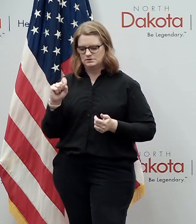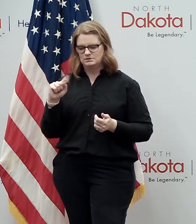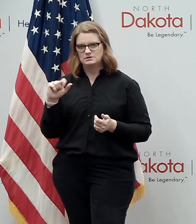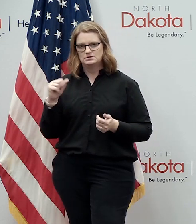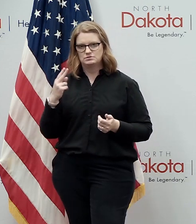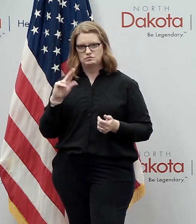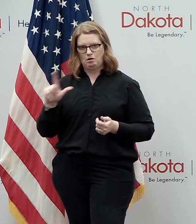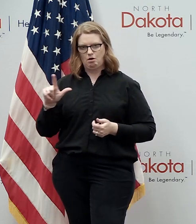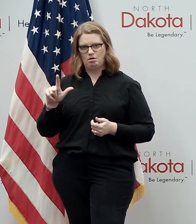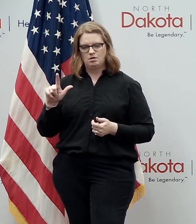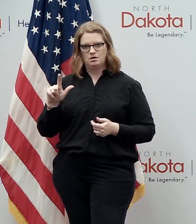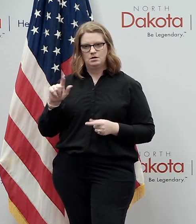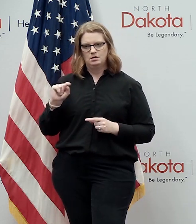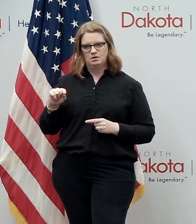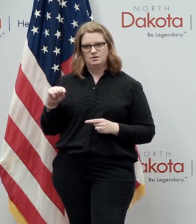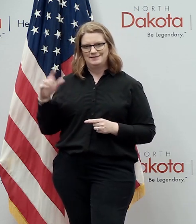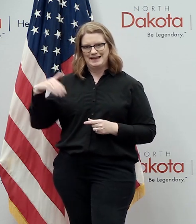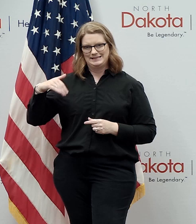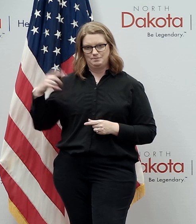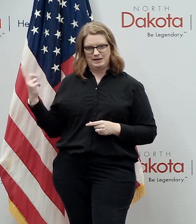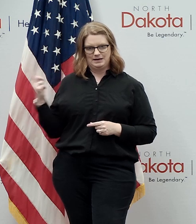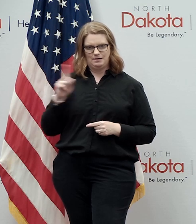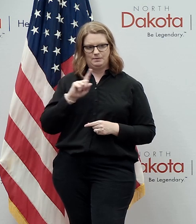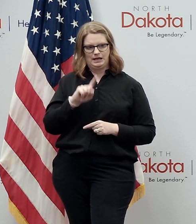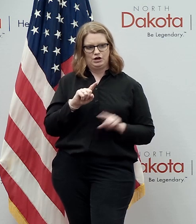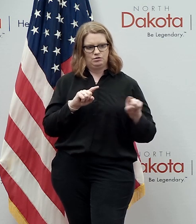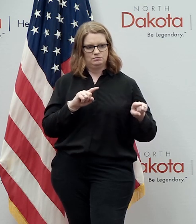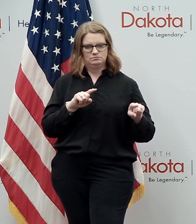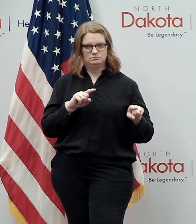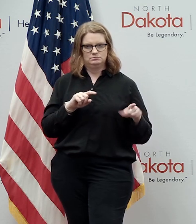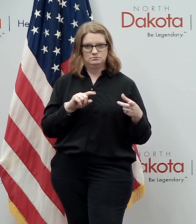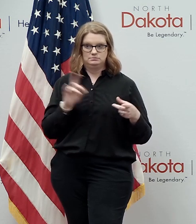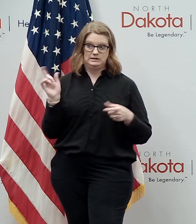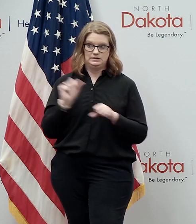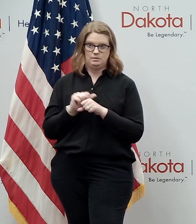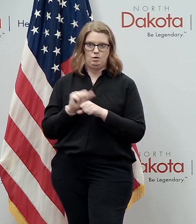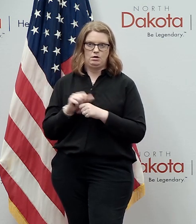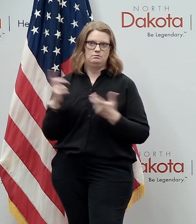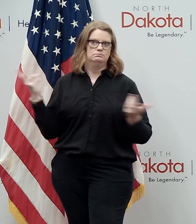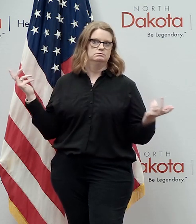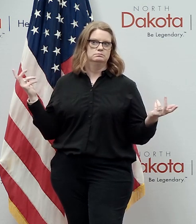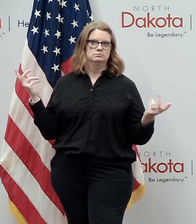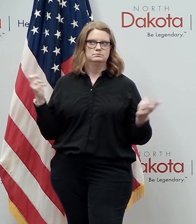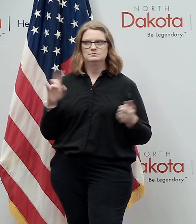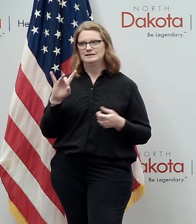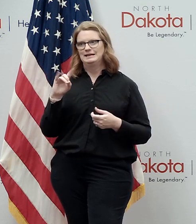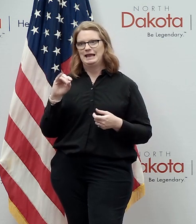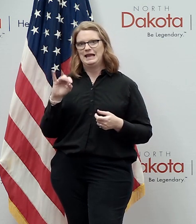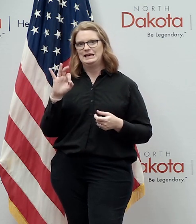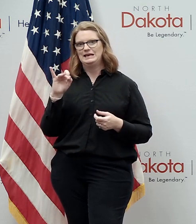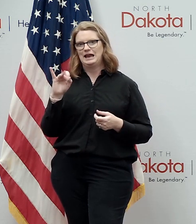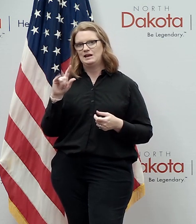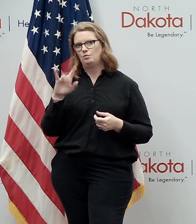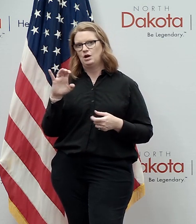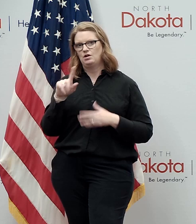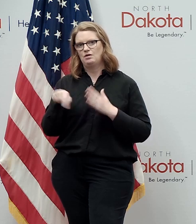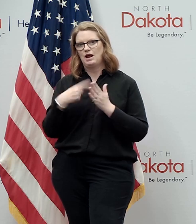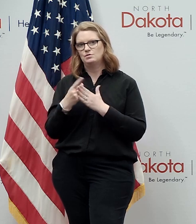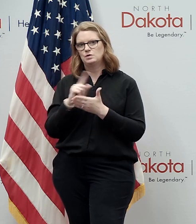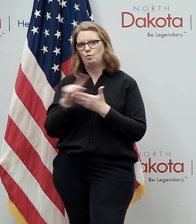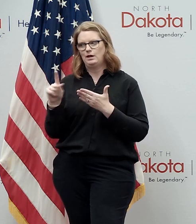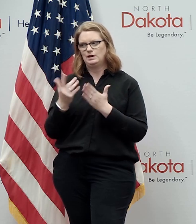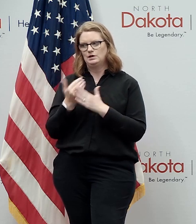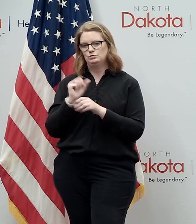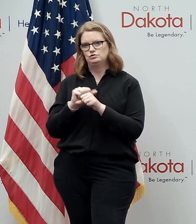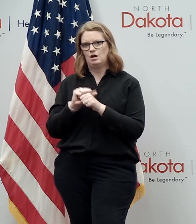is it hasn't been here at the podium because he's you know working you know whatever 80 90 100 hours a week in his new job i